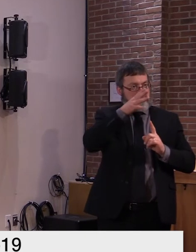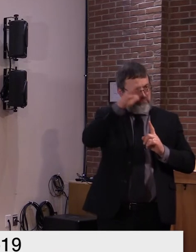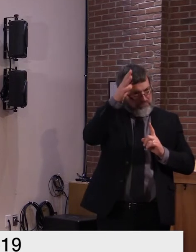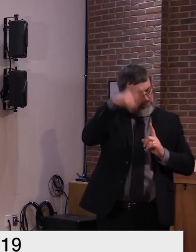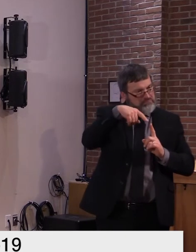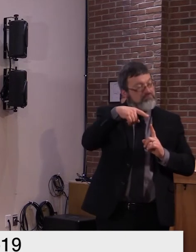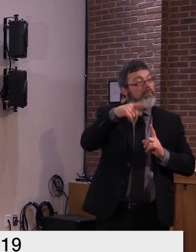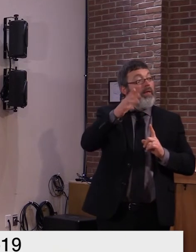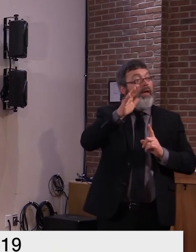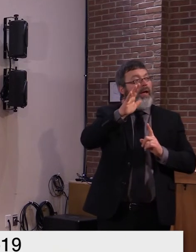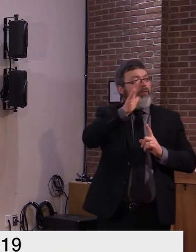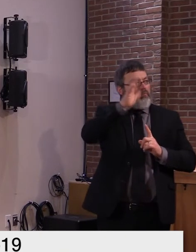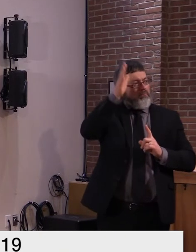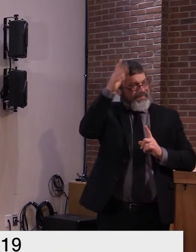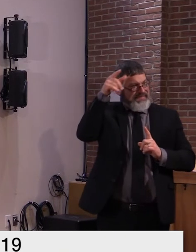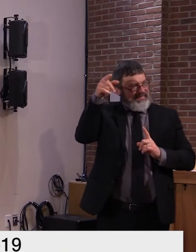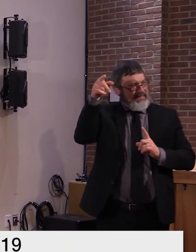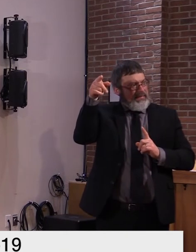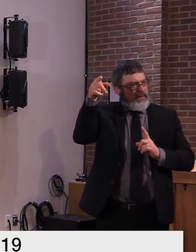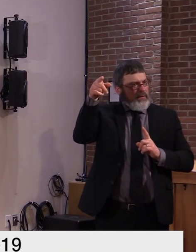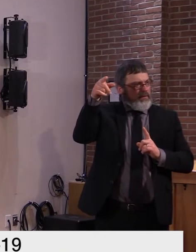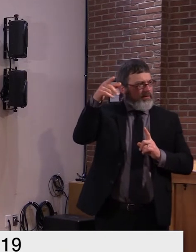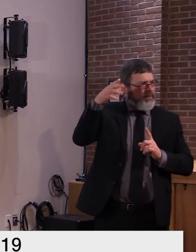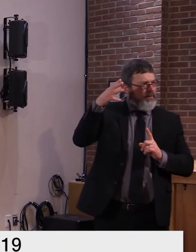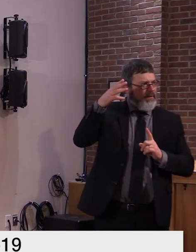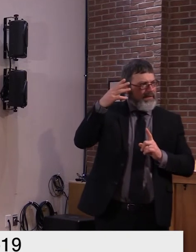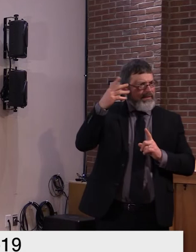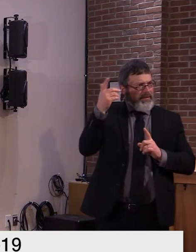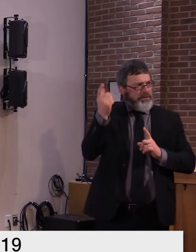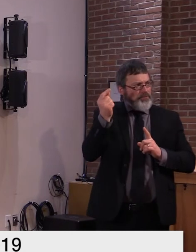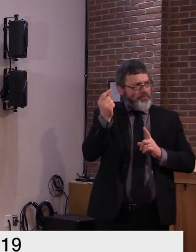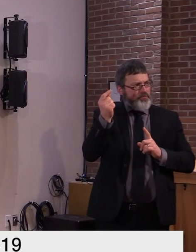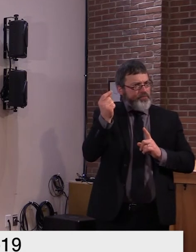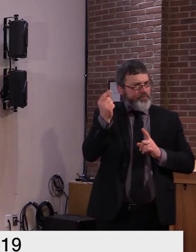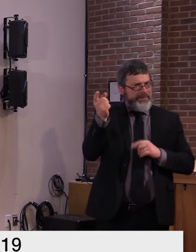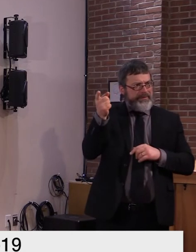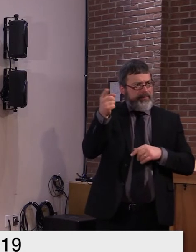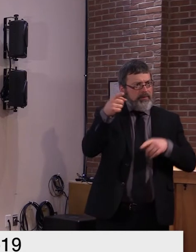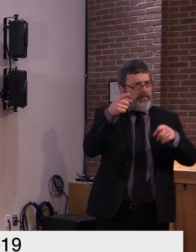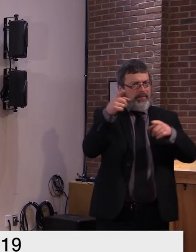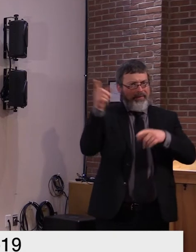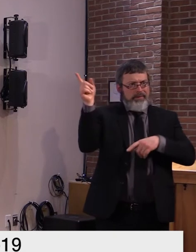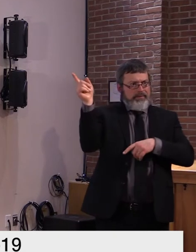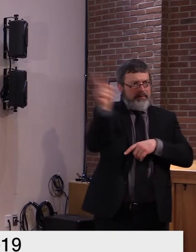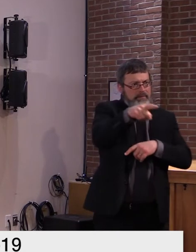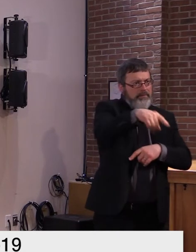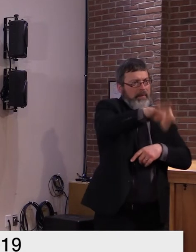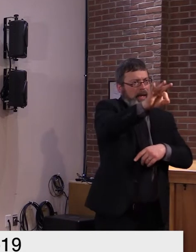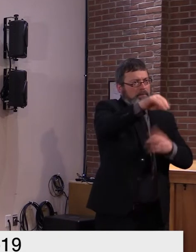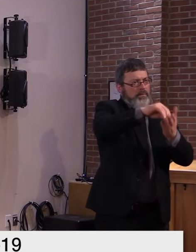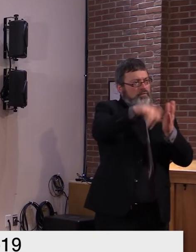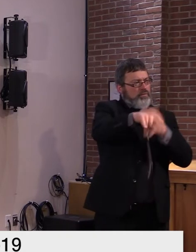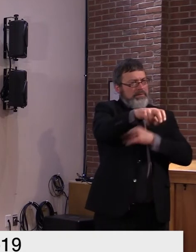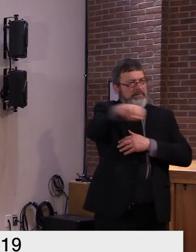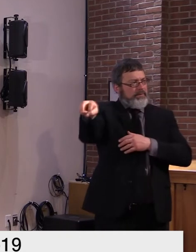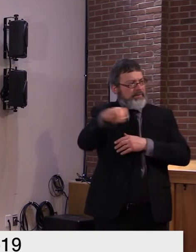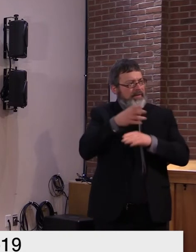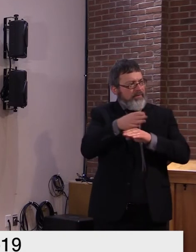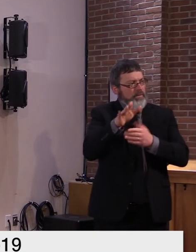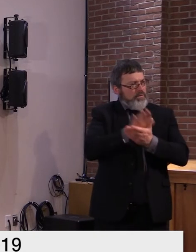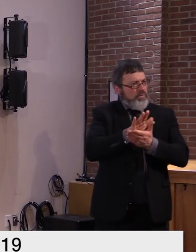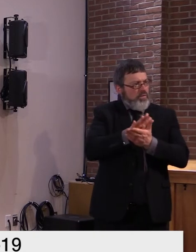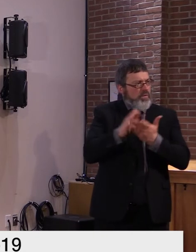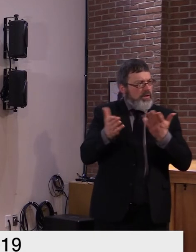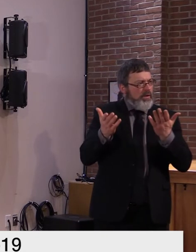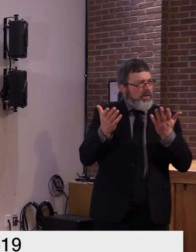school child care and who have been doing so can continue to do so but on weekends or for instance on thanksgiving the same grandparents